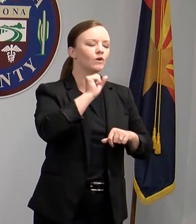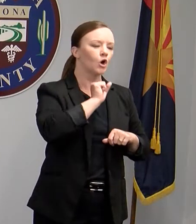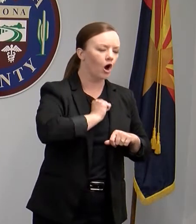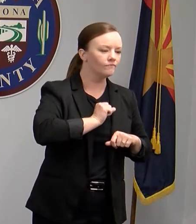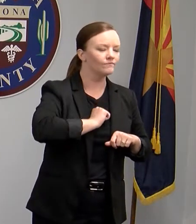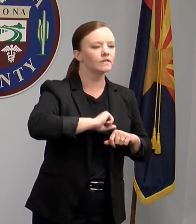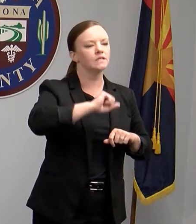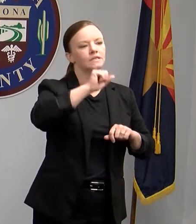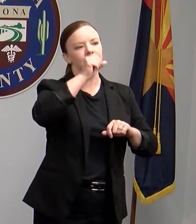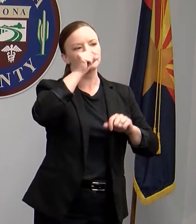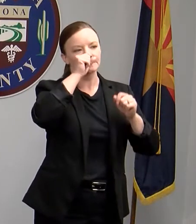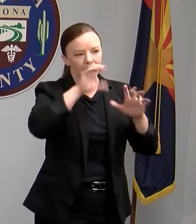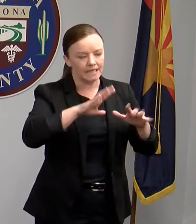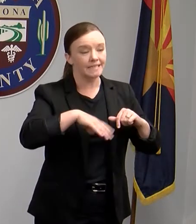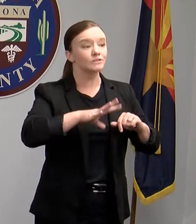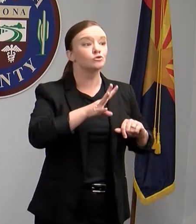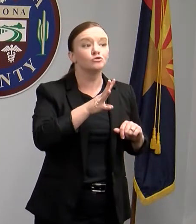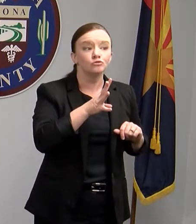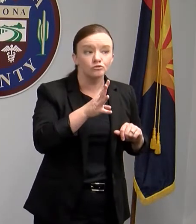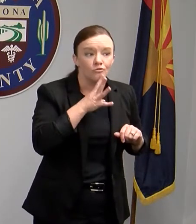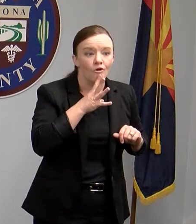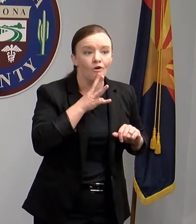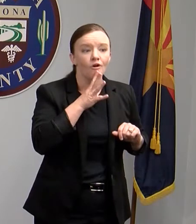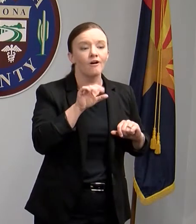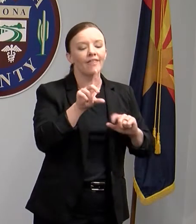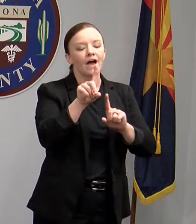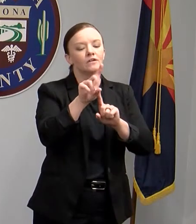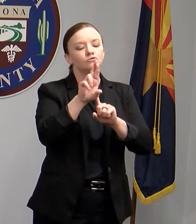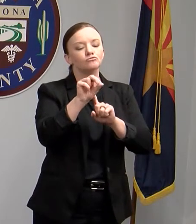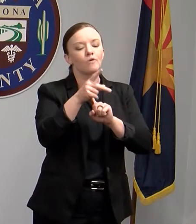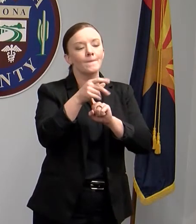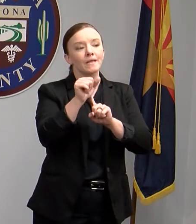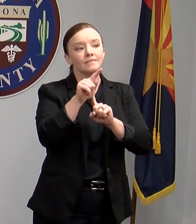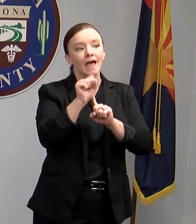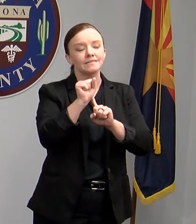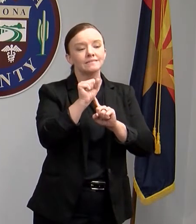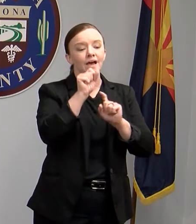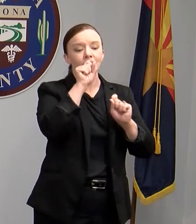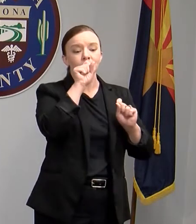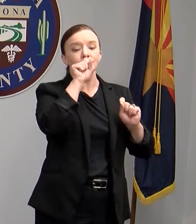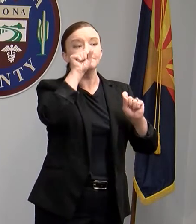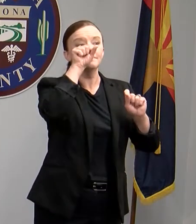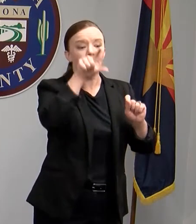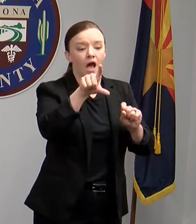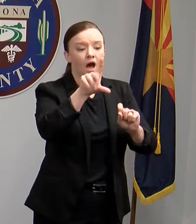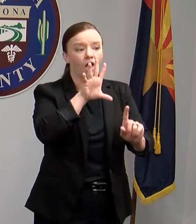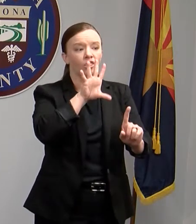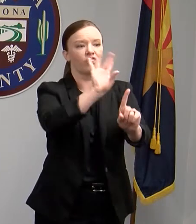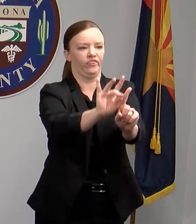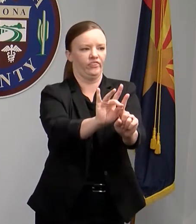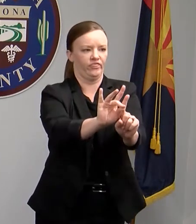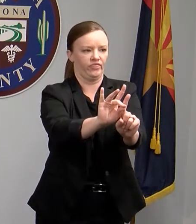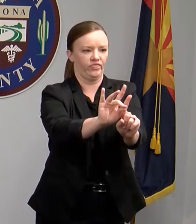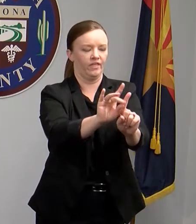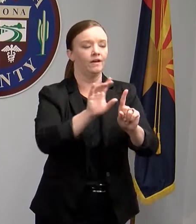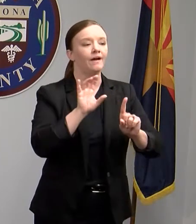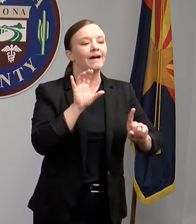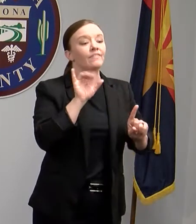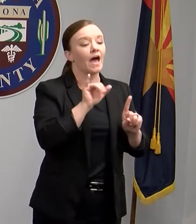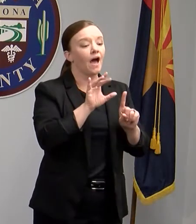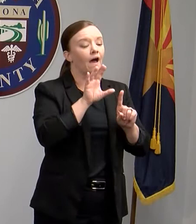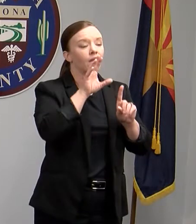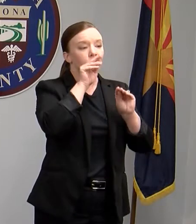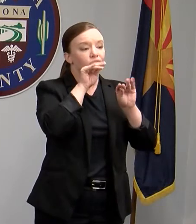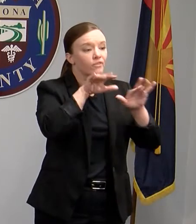And these droplets can travel up to six feet. And that's why the best thing you can do is stay six feet away from anyone else